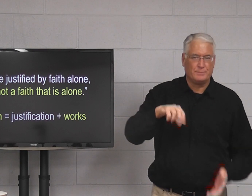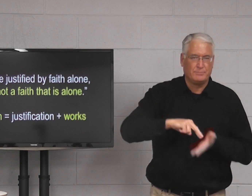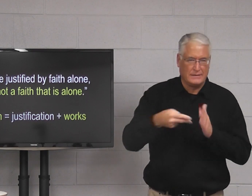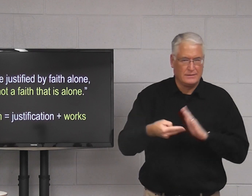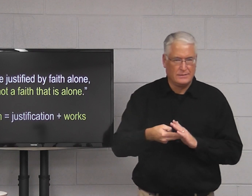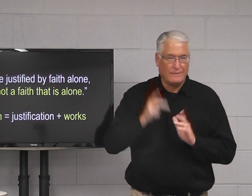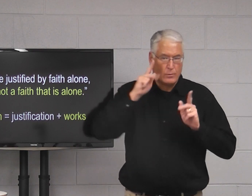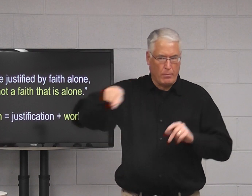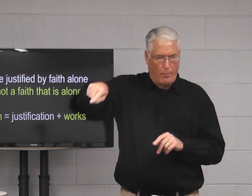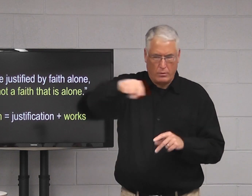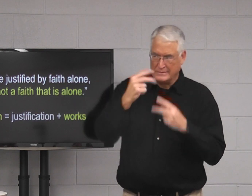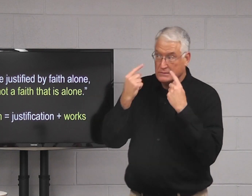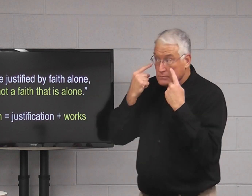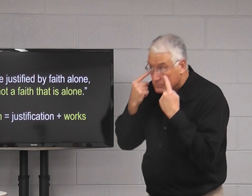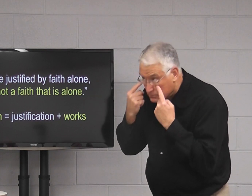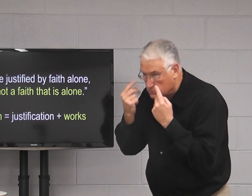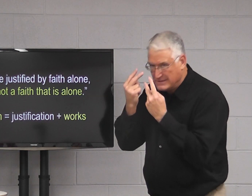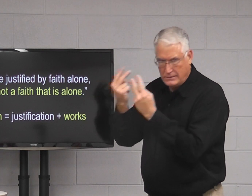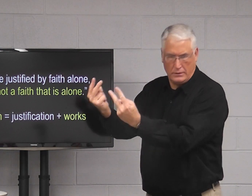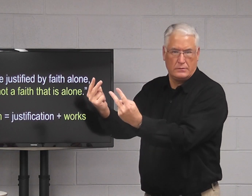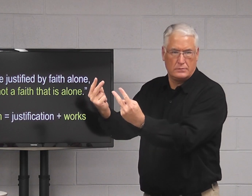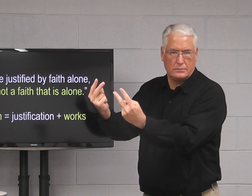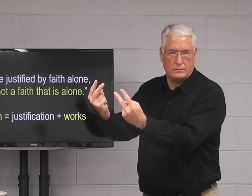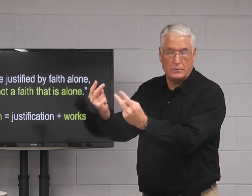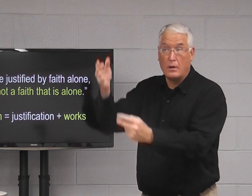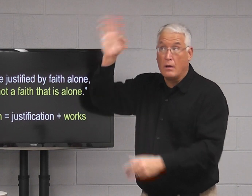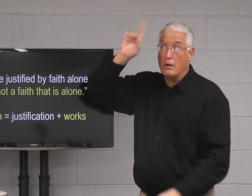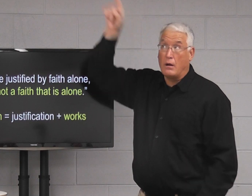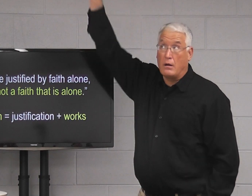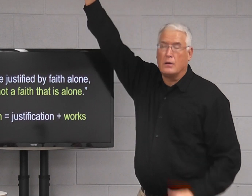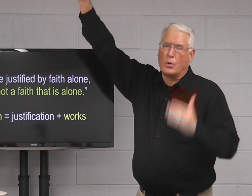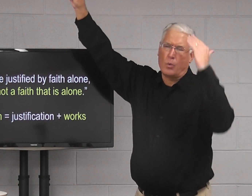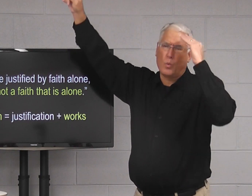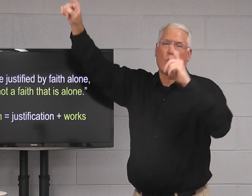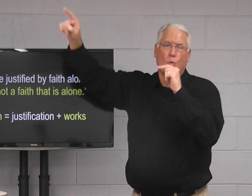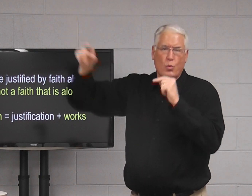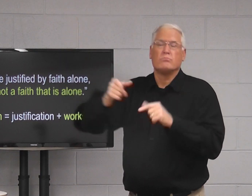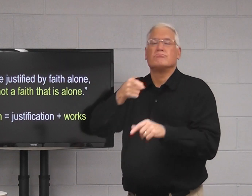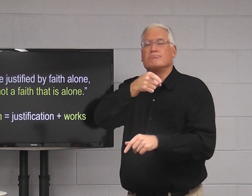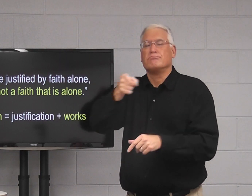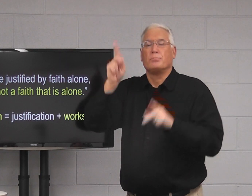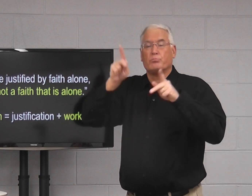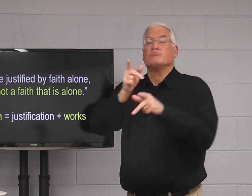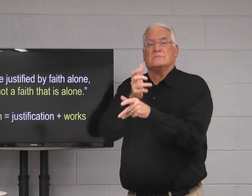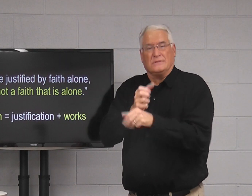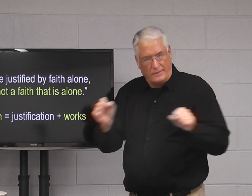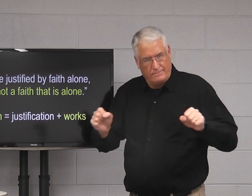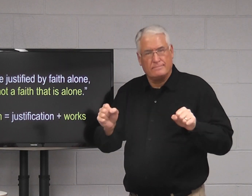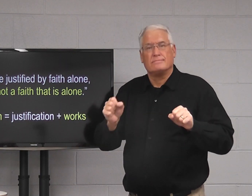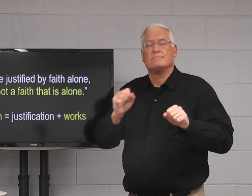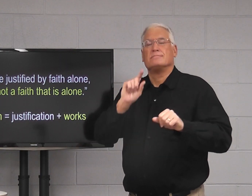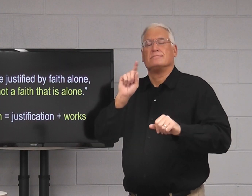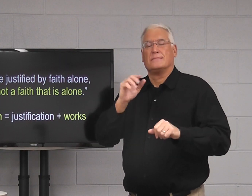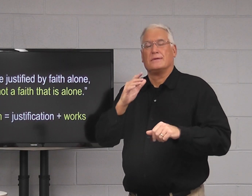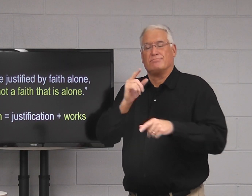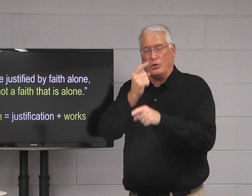And that's what James says. You will see and know that they are saved